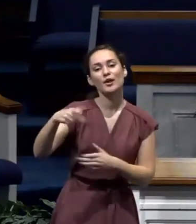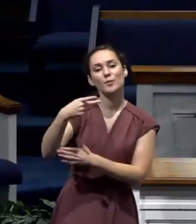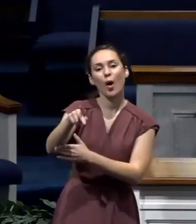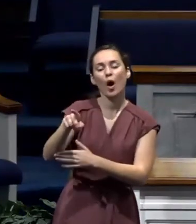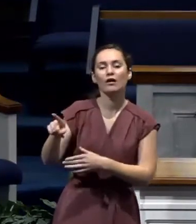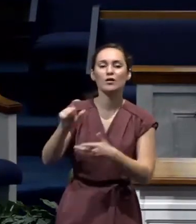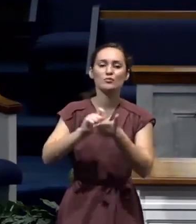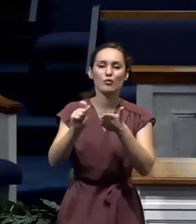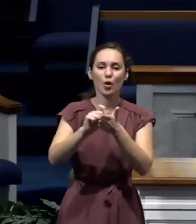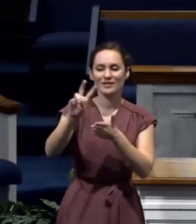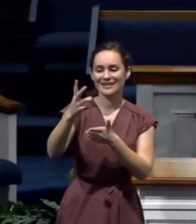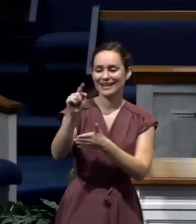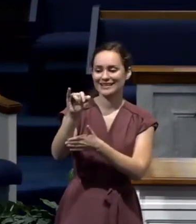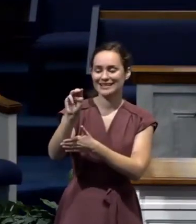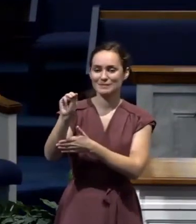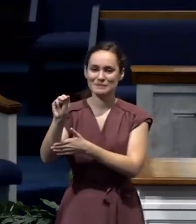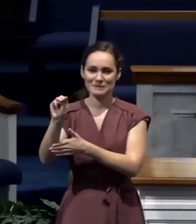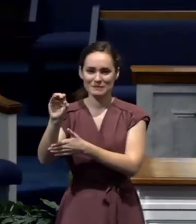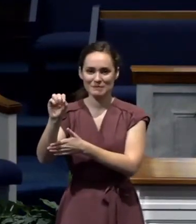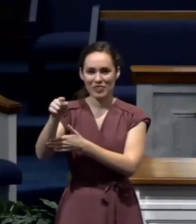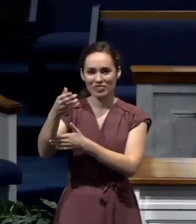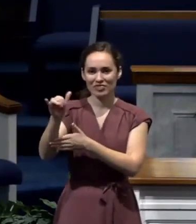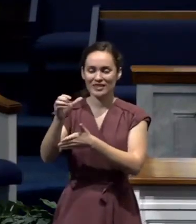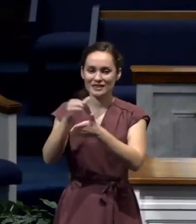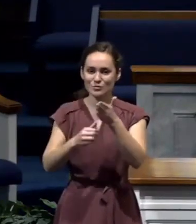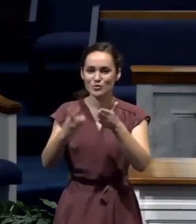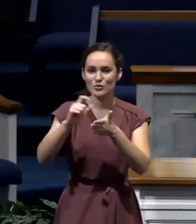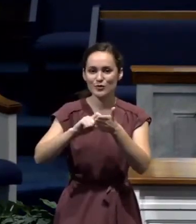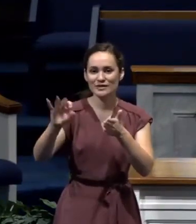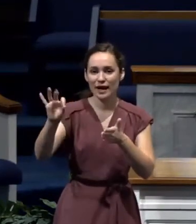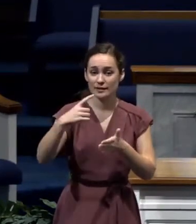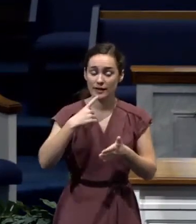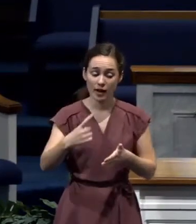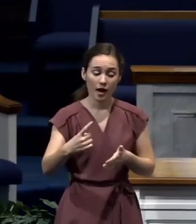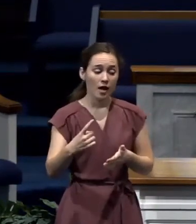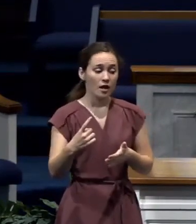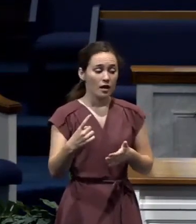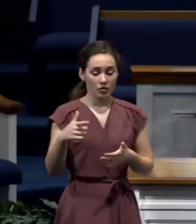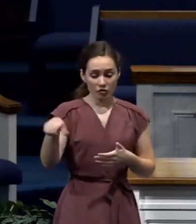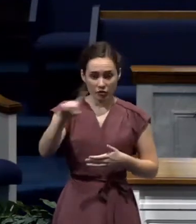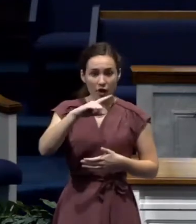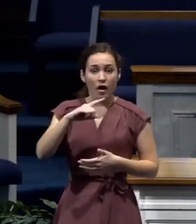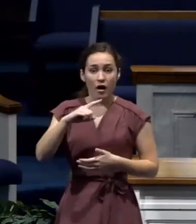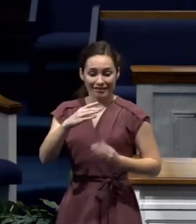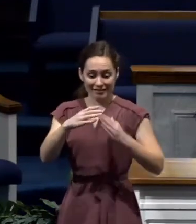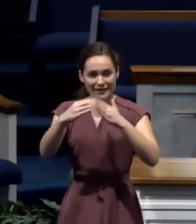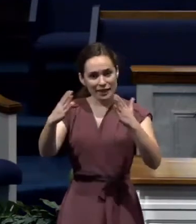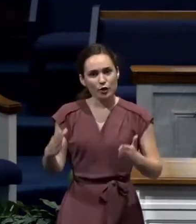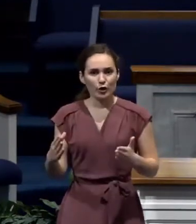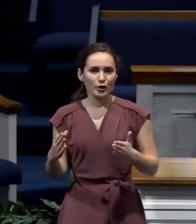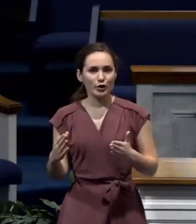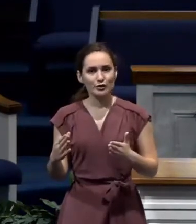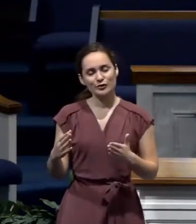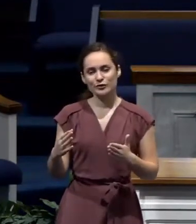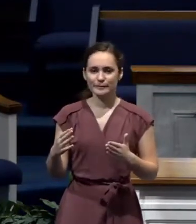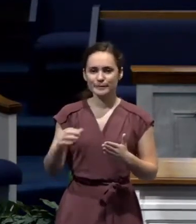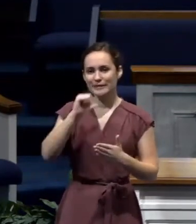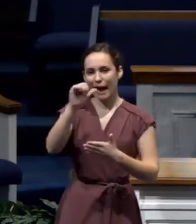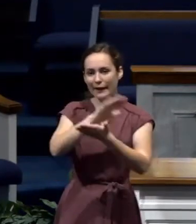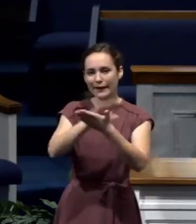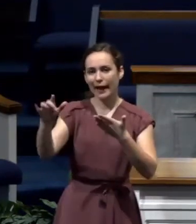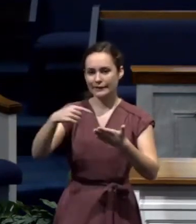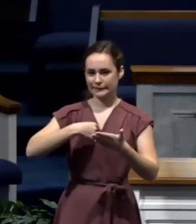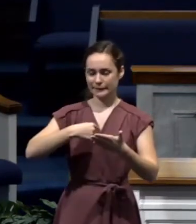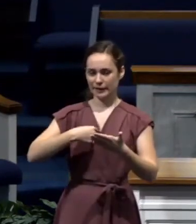I suffer trouble as an evildoer under bonds. That is, Paul said, you know, they're treating me like I've committed some crime and putting me in this